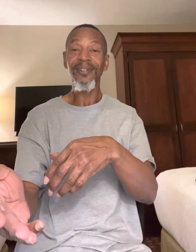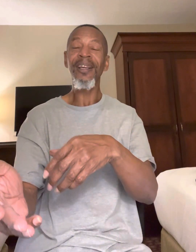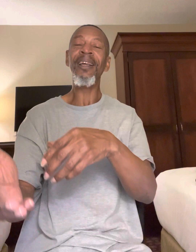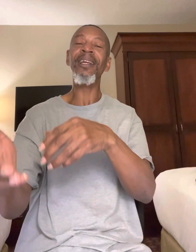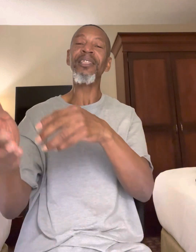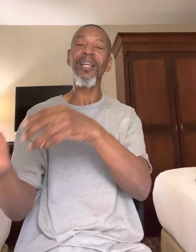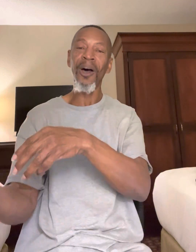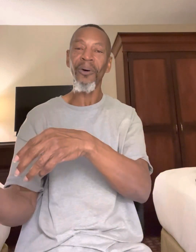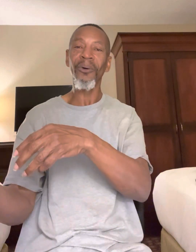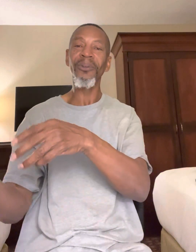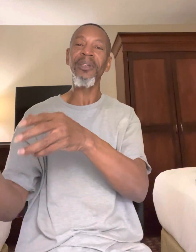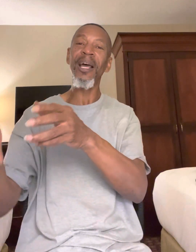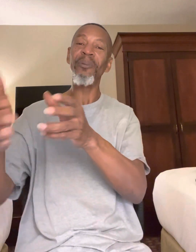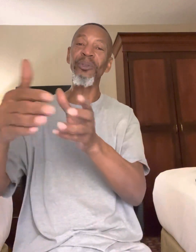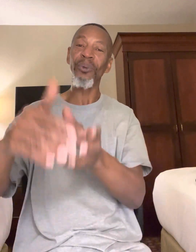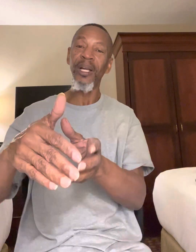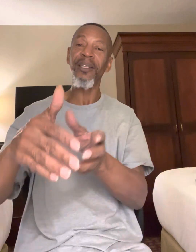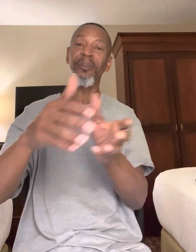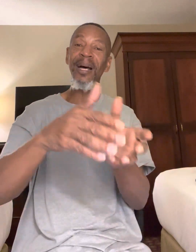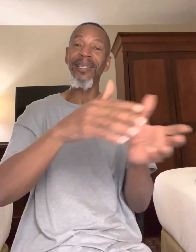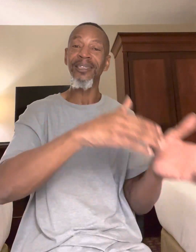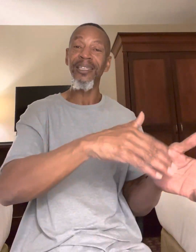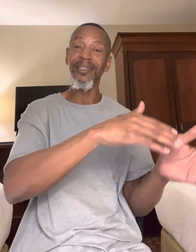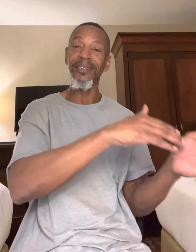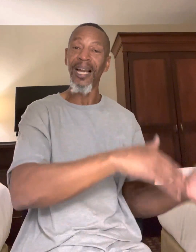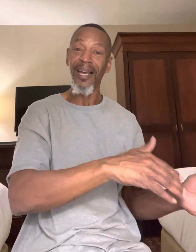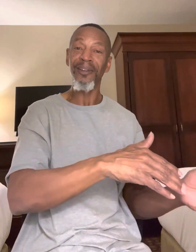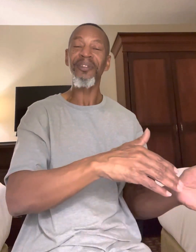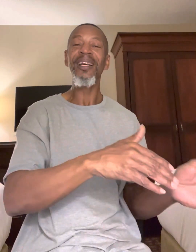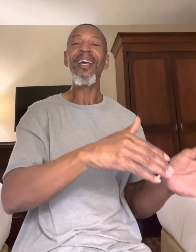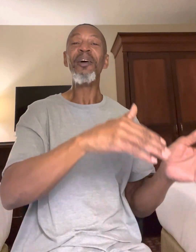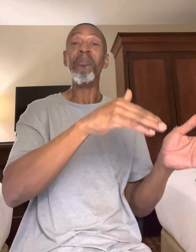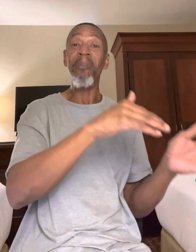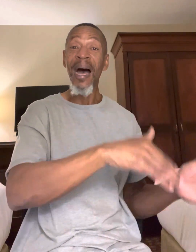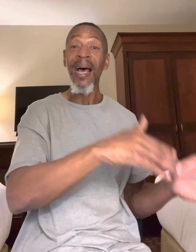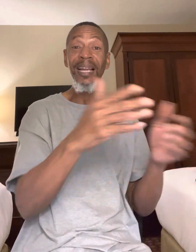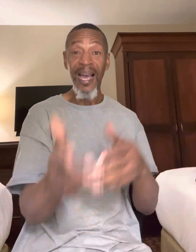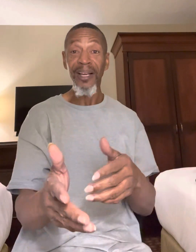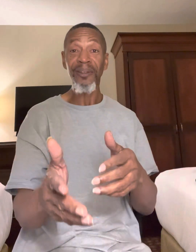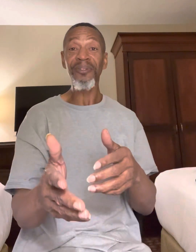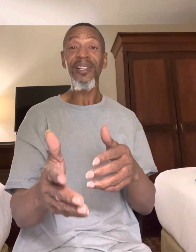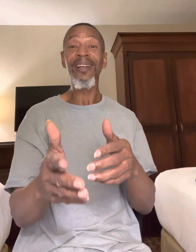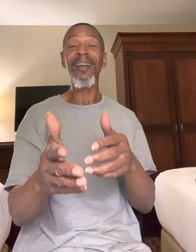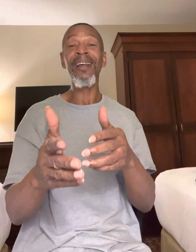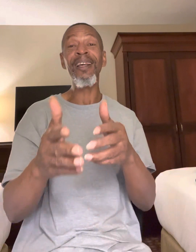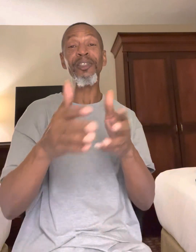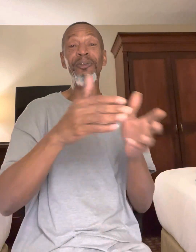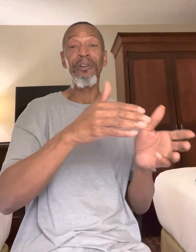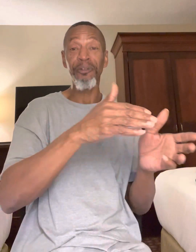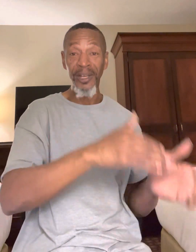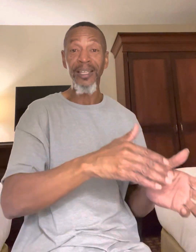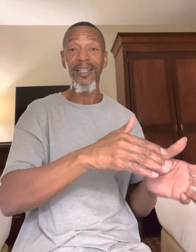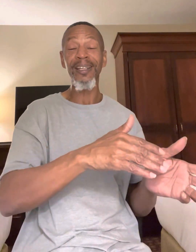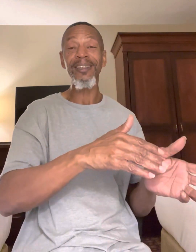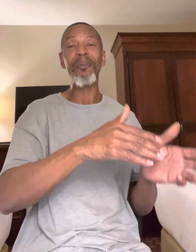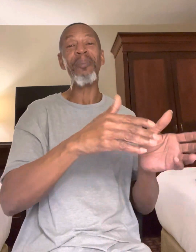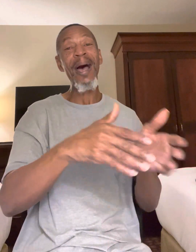It's law that was written about Jesus' life. My life is defended by